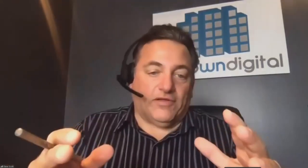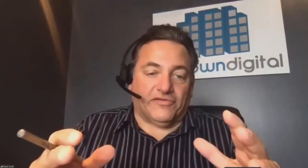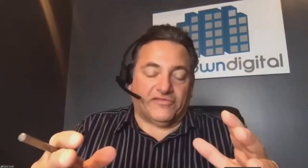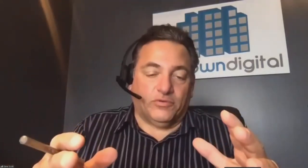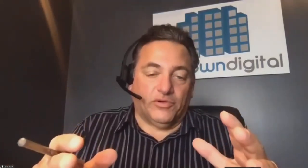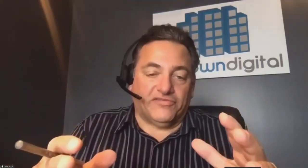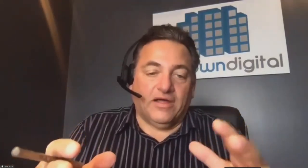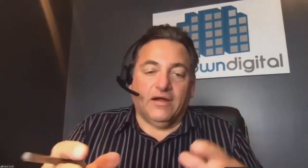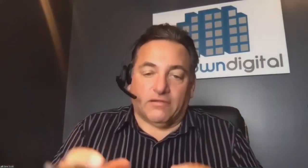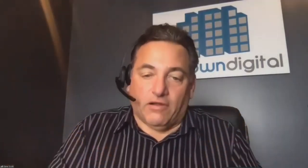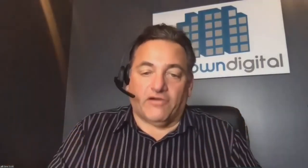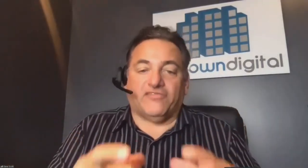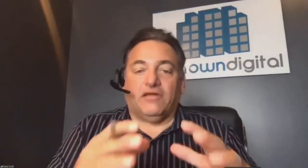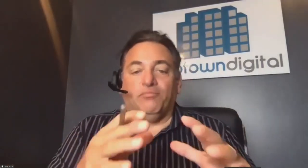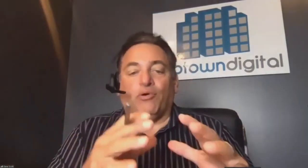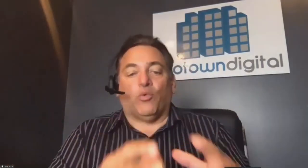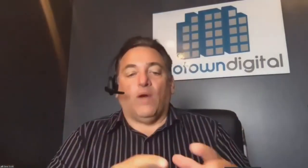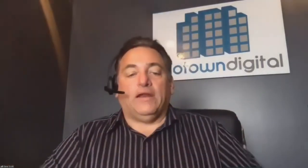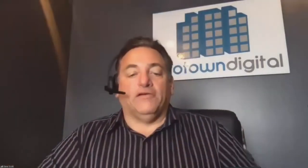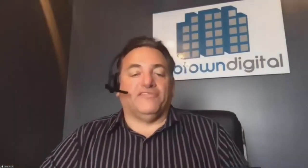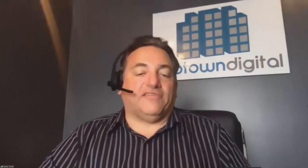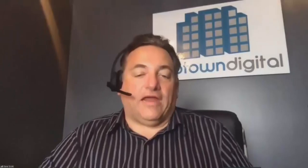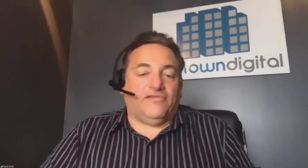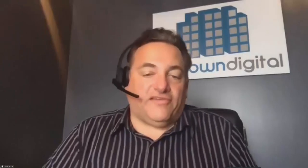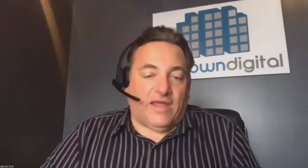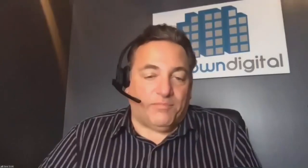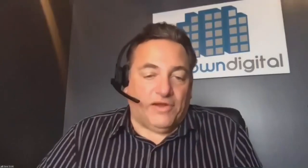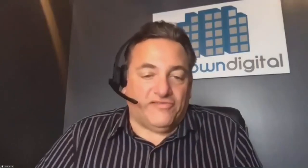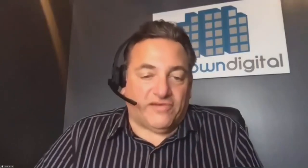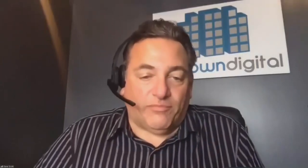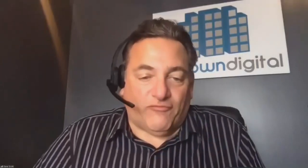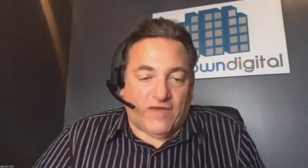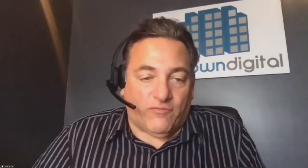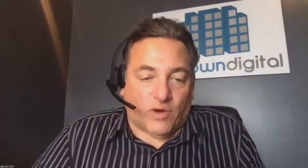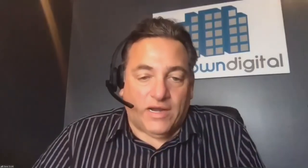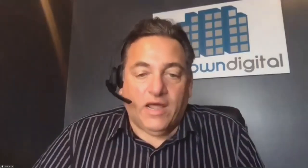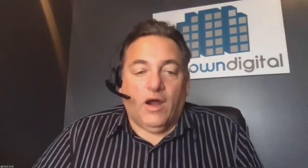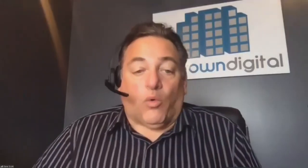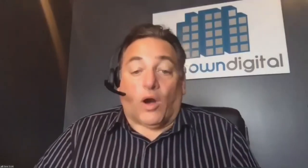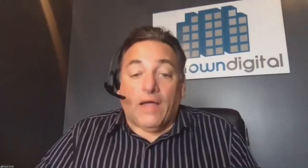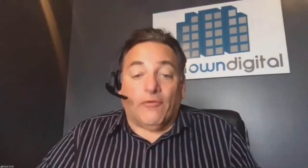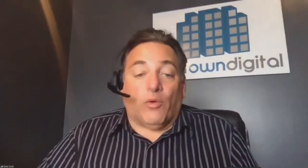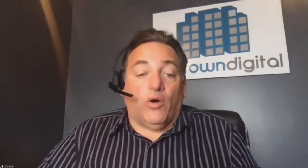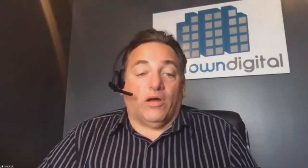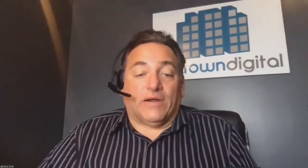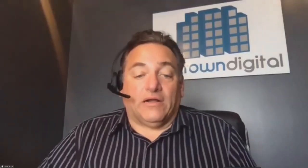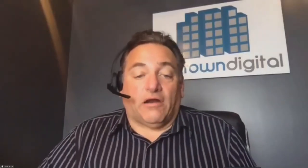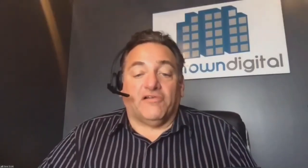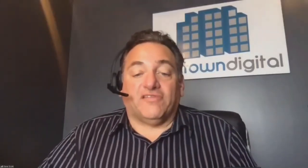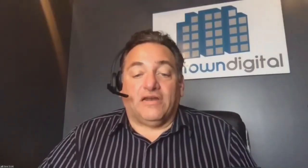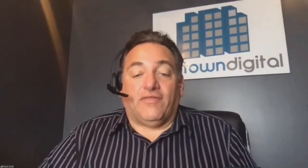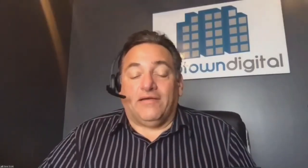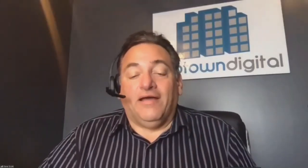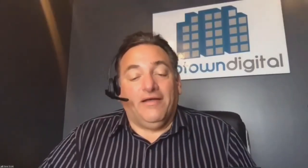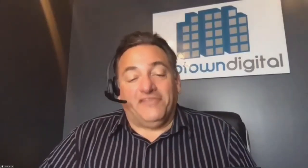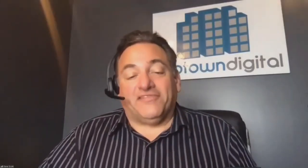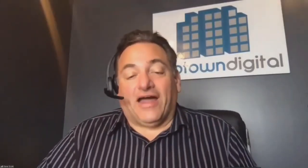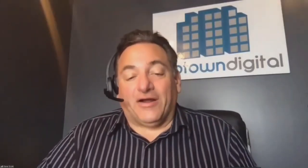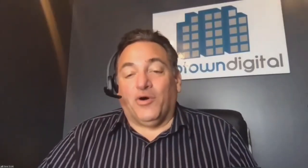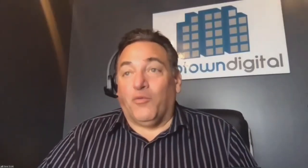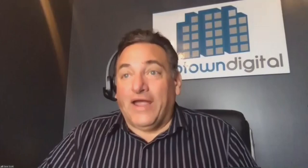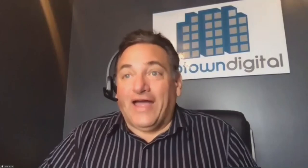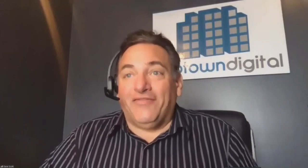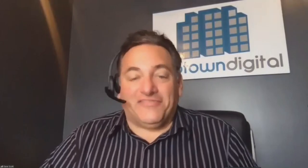the two Southfield schools. Clarkston, perennial state championship favorite. We're on the road up at Clarkston. And then